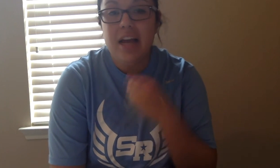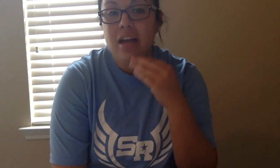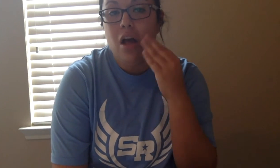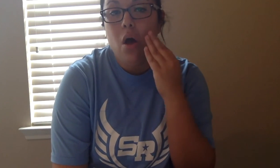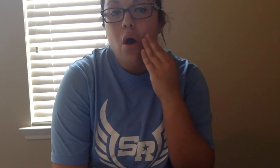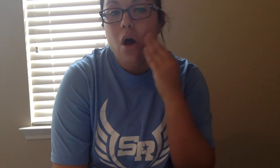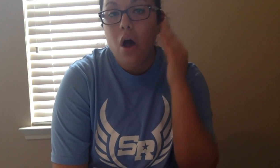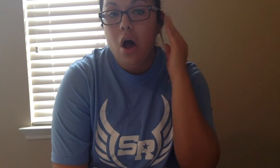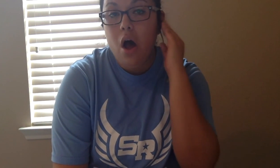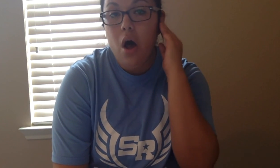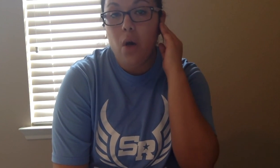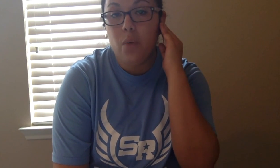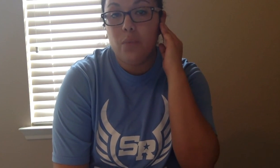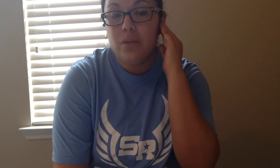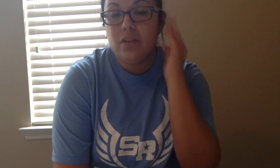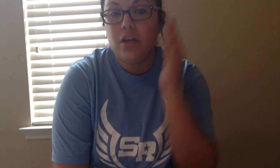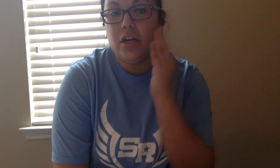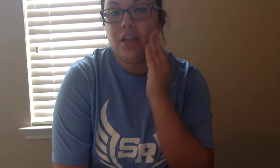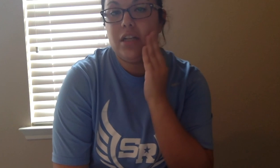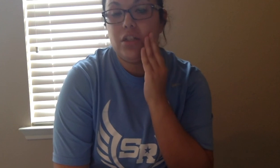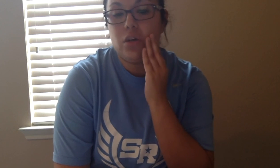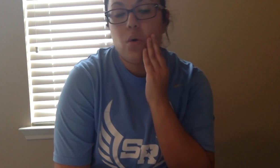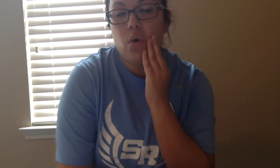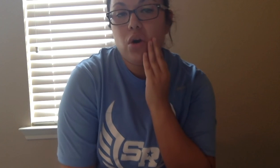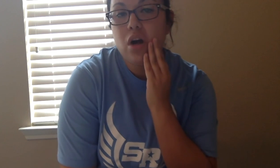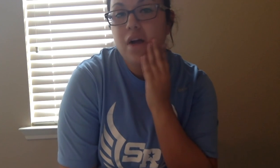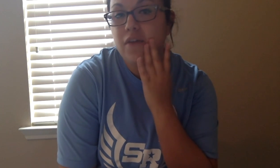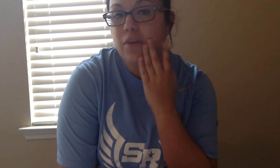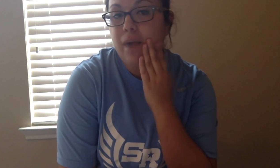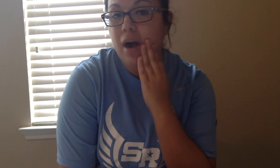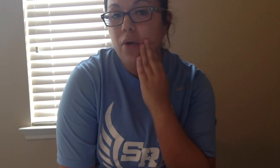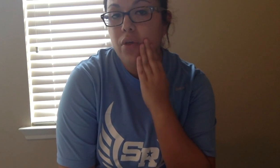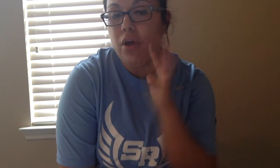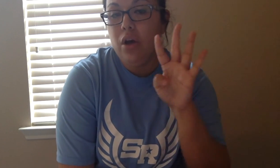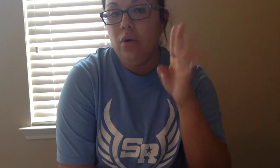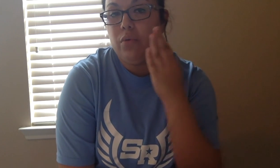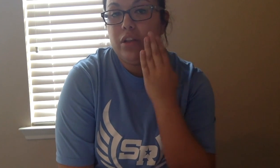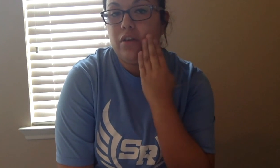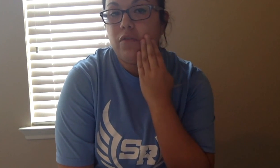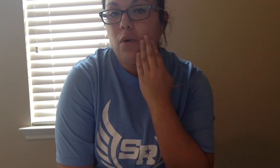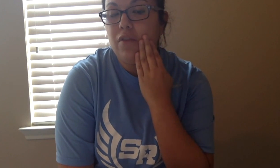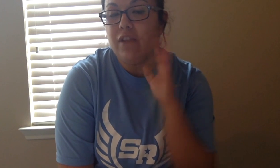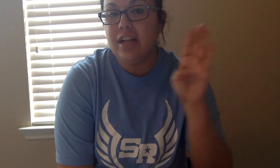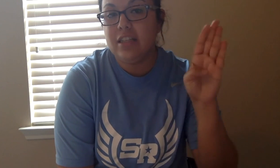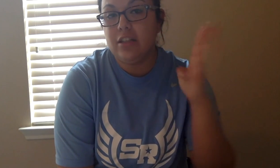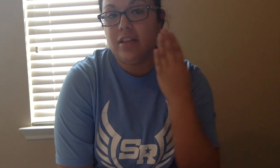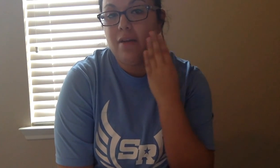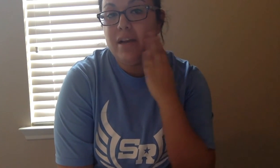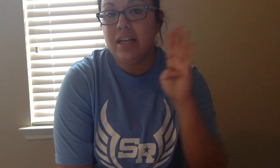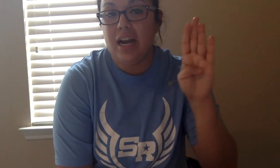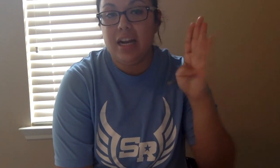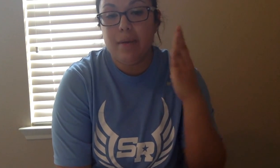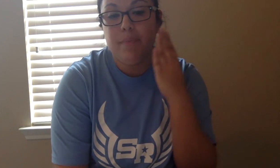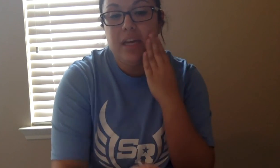home so you're gonna touch the corner of your mouth with your four flats and your thumb and kind of like a b